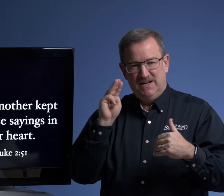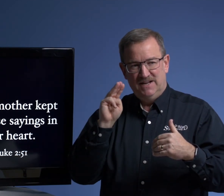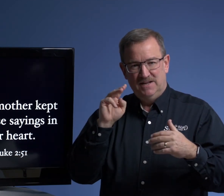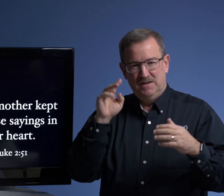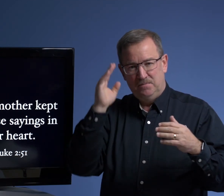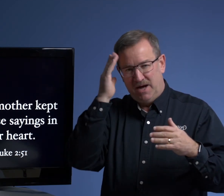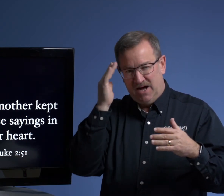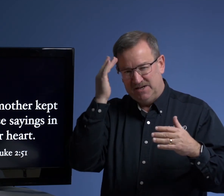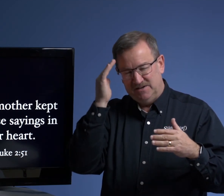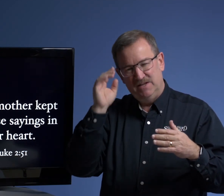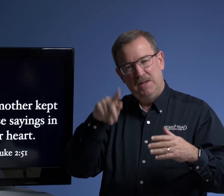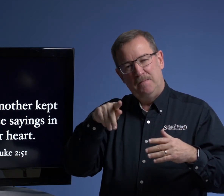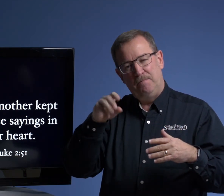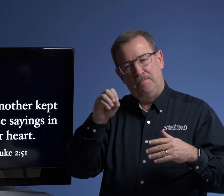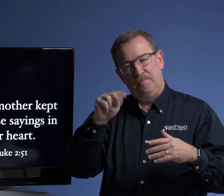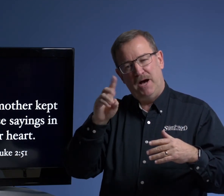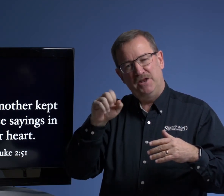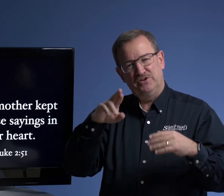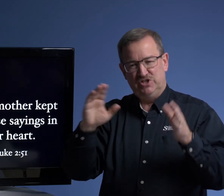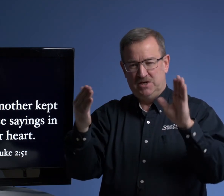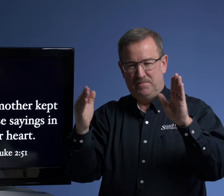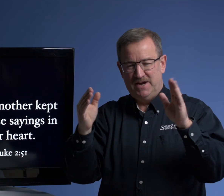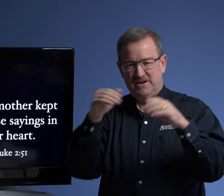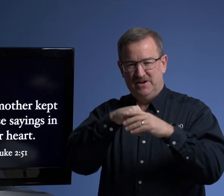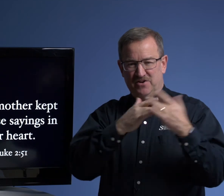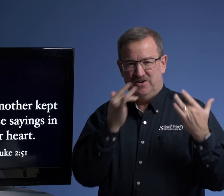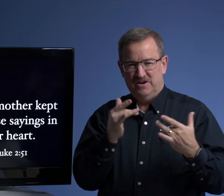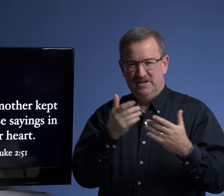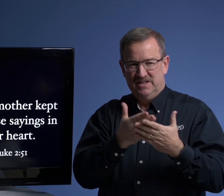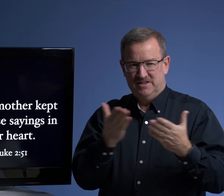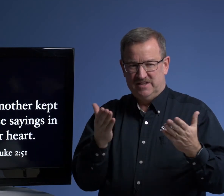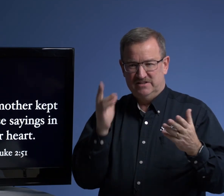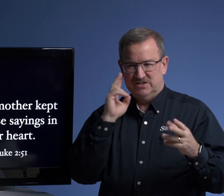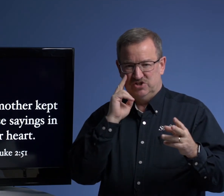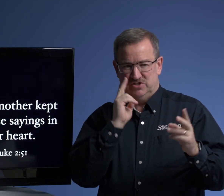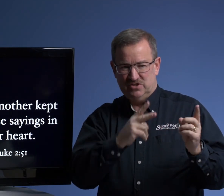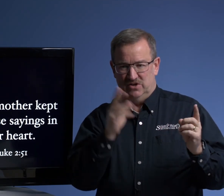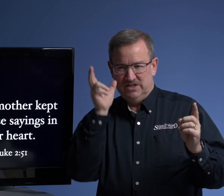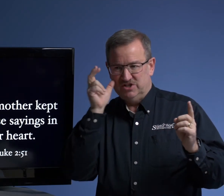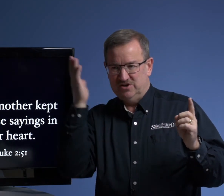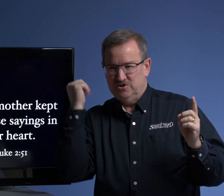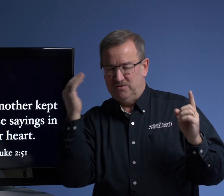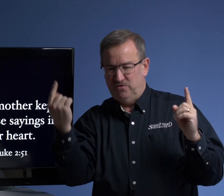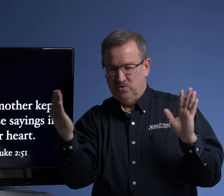pondered, pondered, she compared in her heart, the things that she saw and she had heard before.